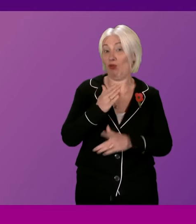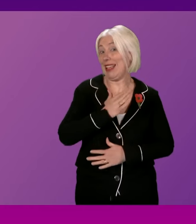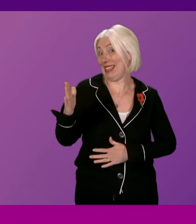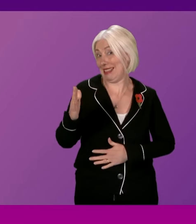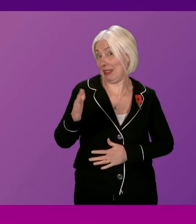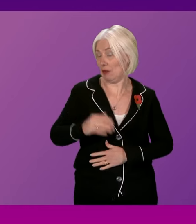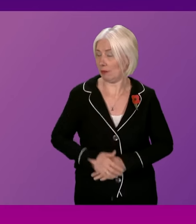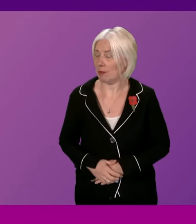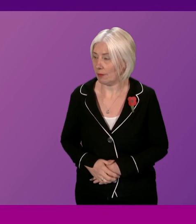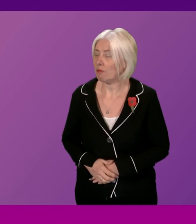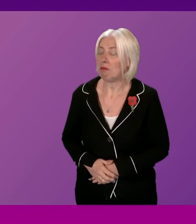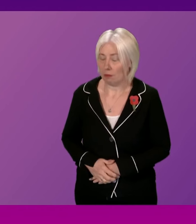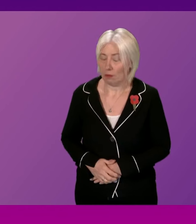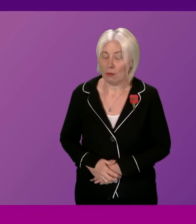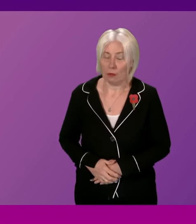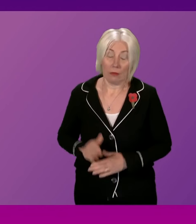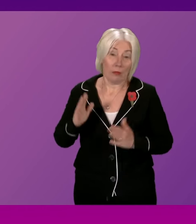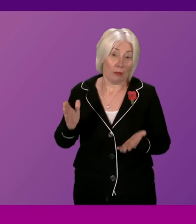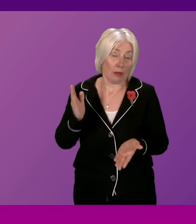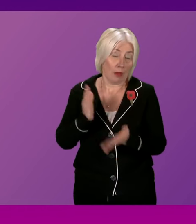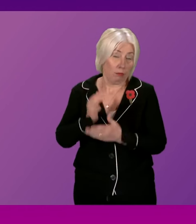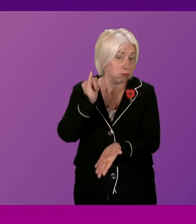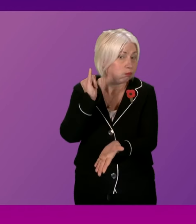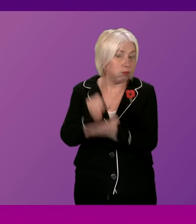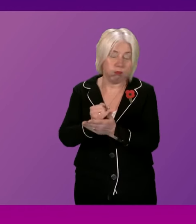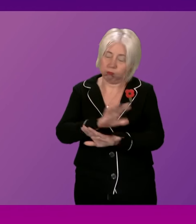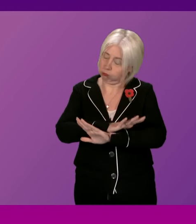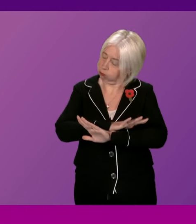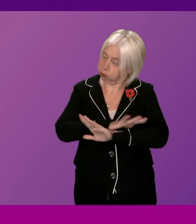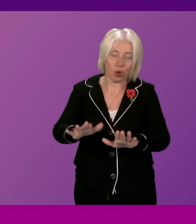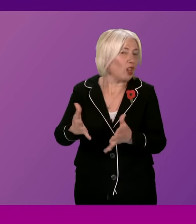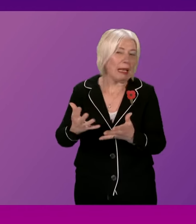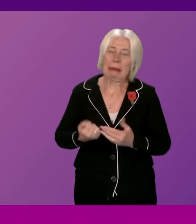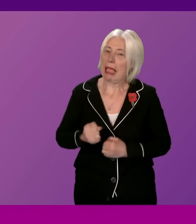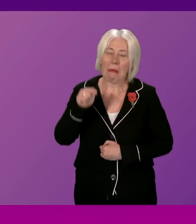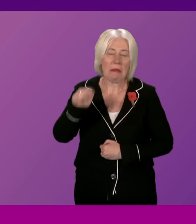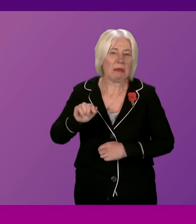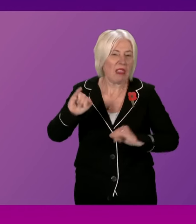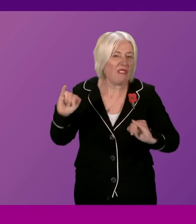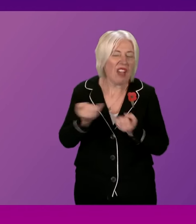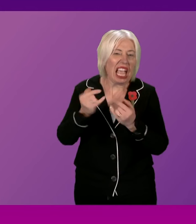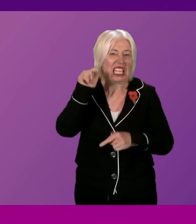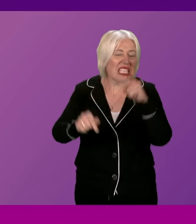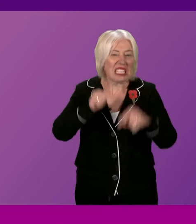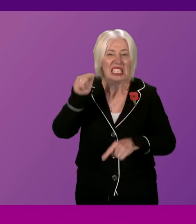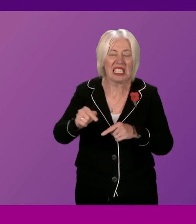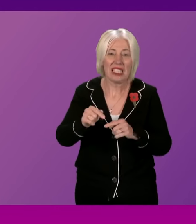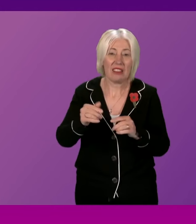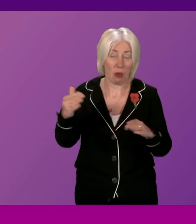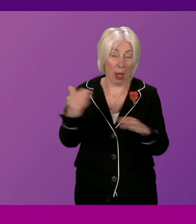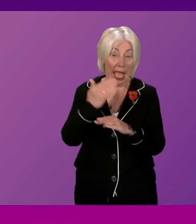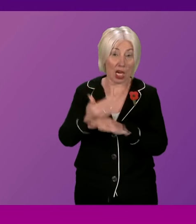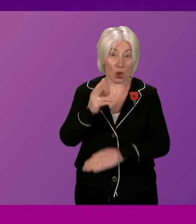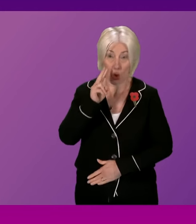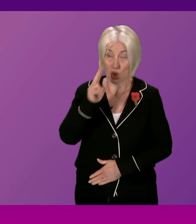Can I say that first and foremost we condemn in the strongest possible manner the violence and the reckless actions that we saw